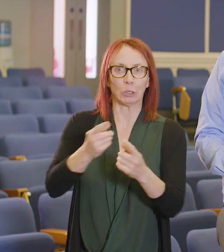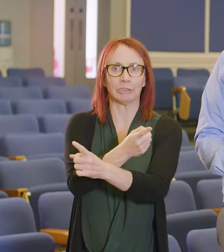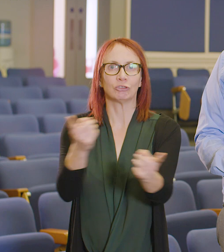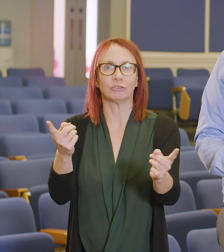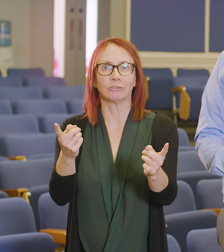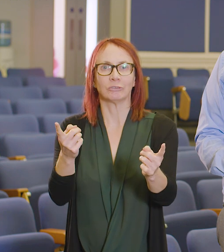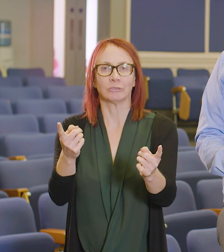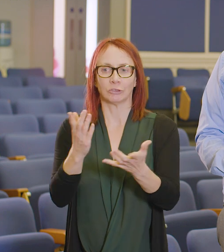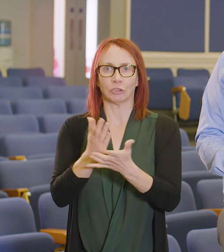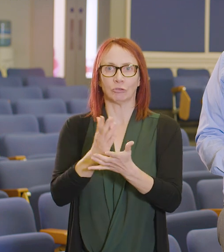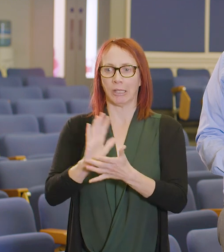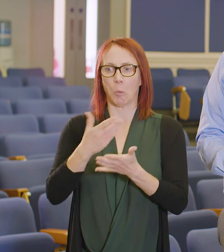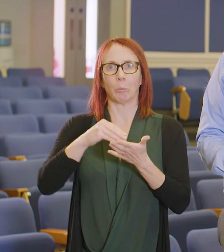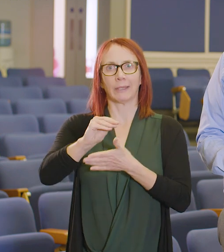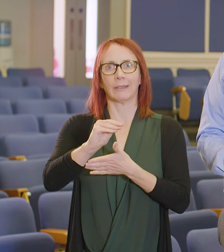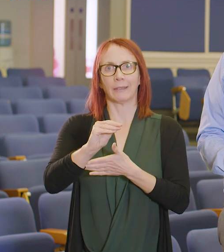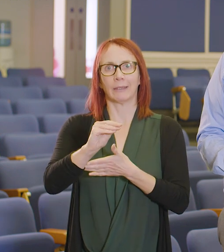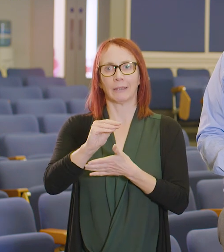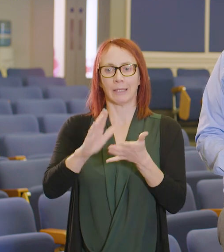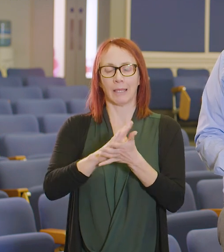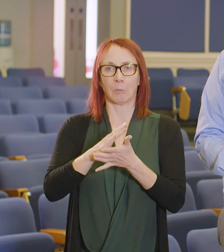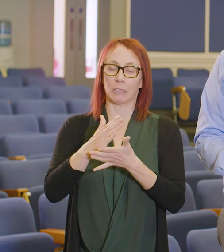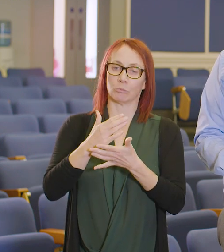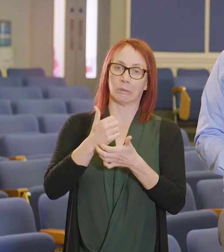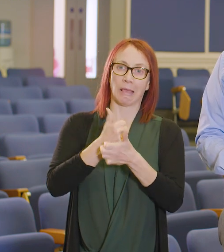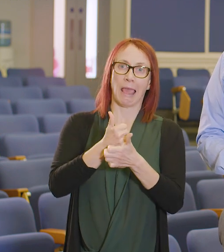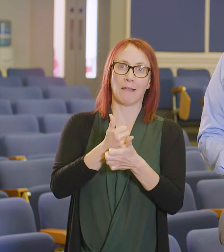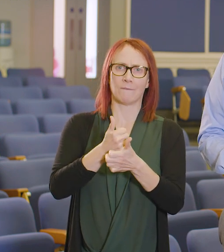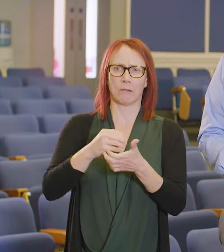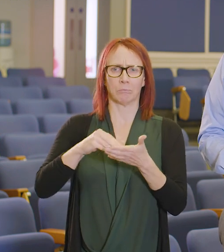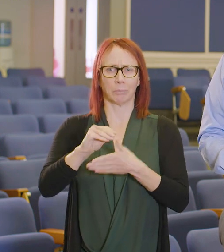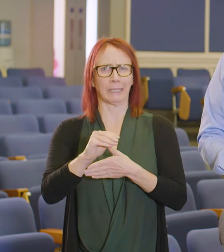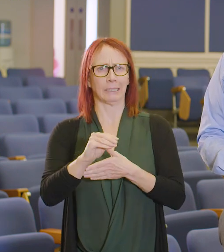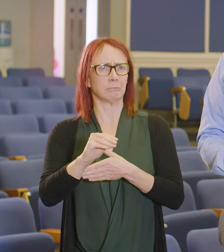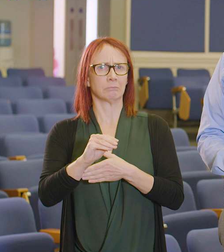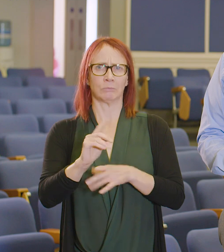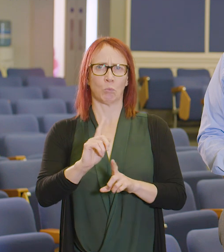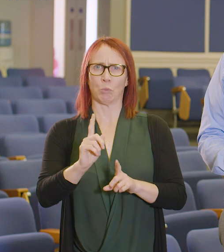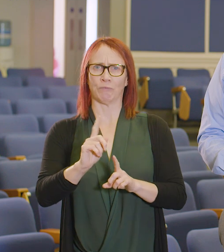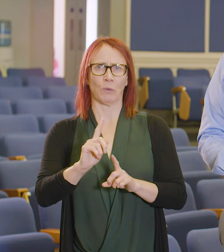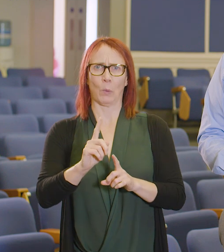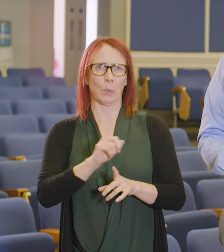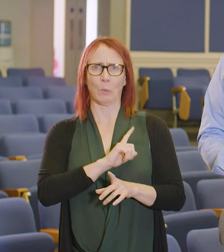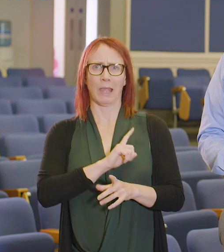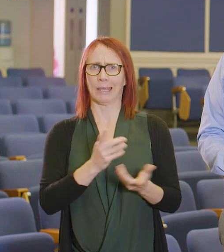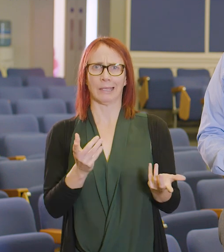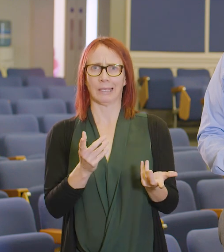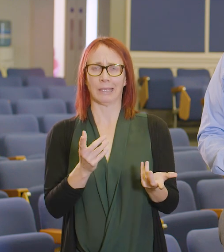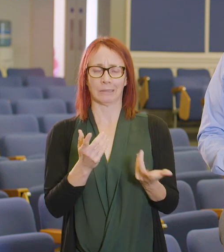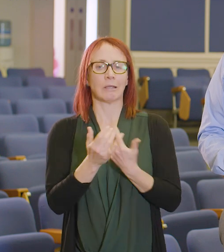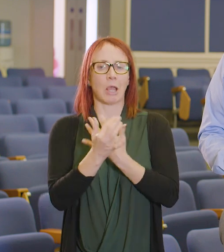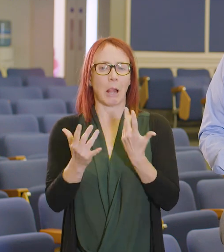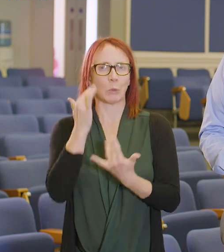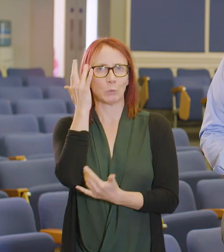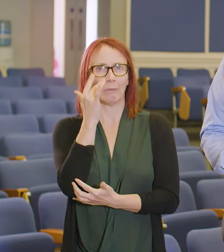really I think it would be helpful if people knew what they were paying in and why they were paying it in. There's plenty to think